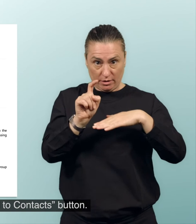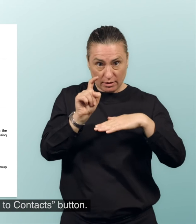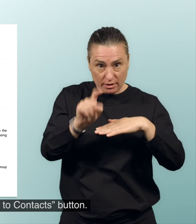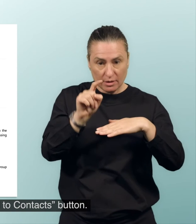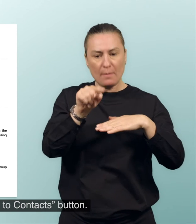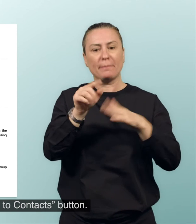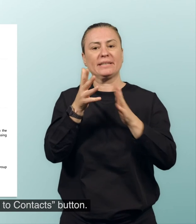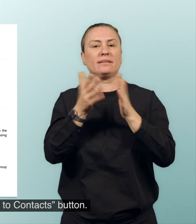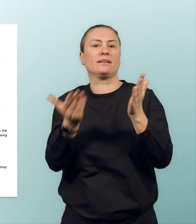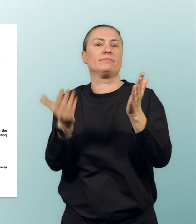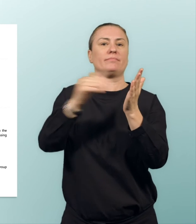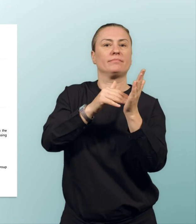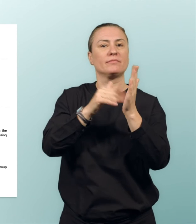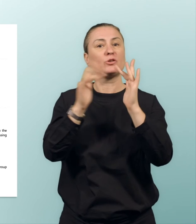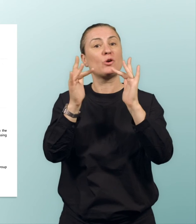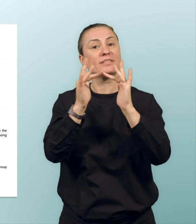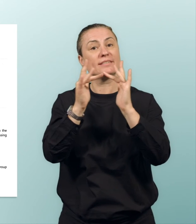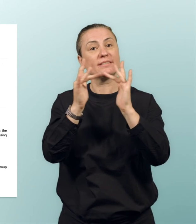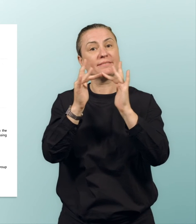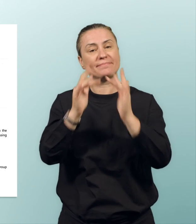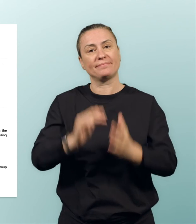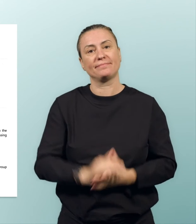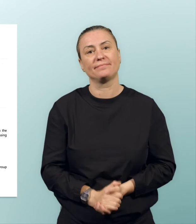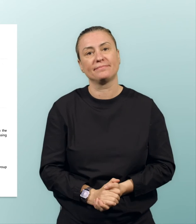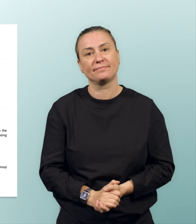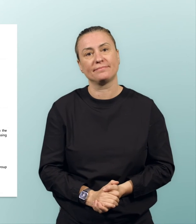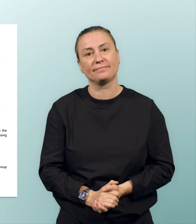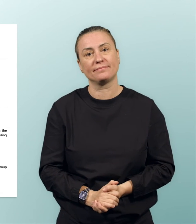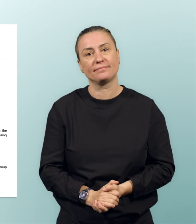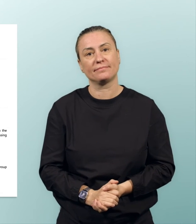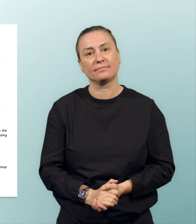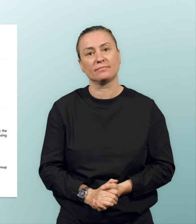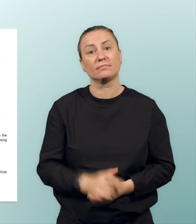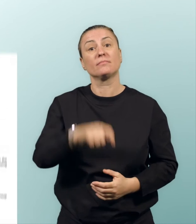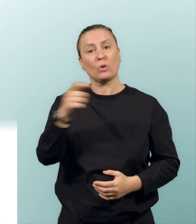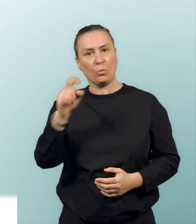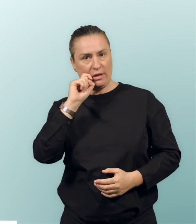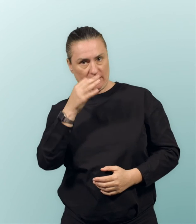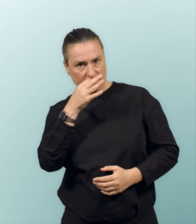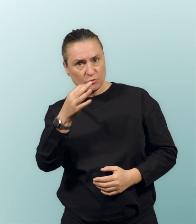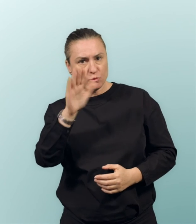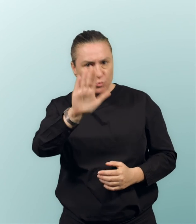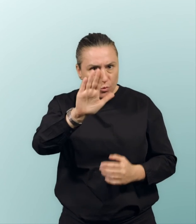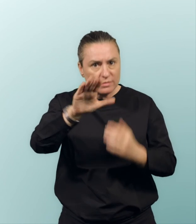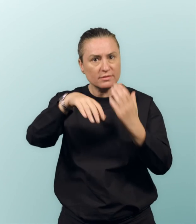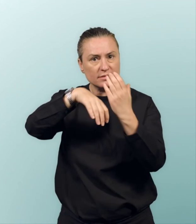Skype.